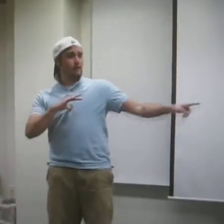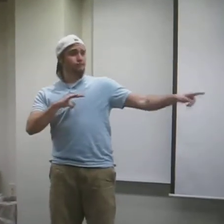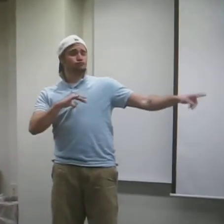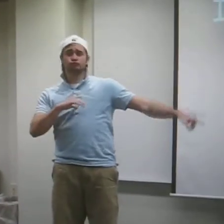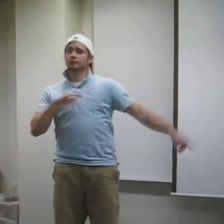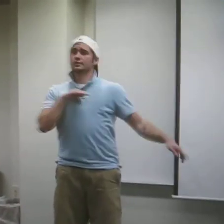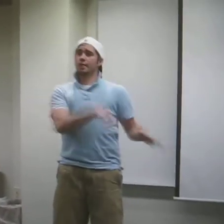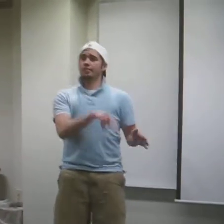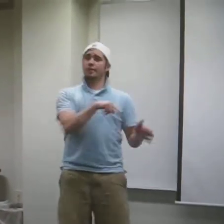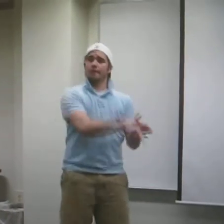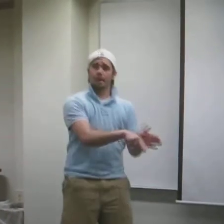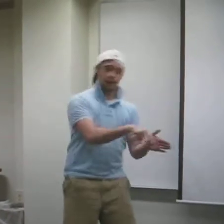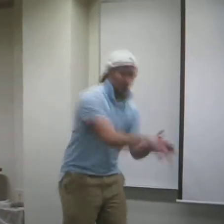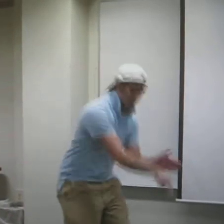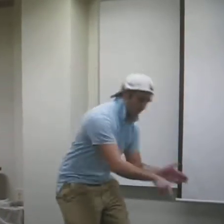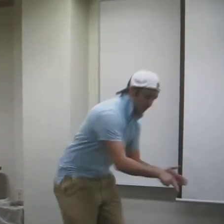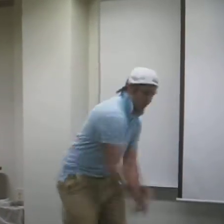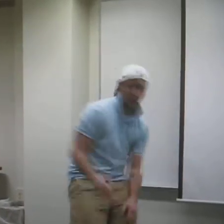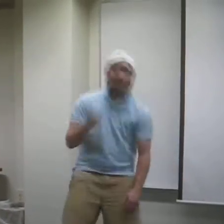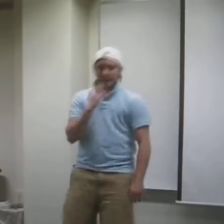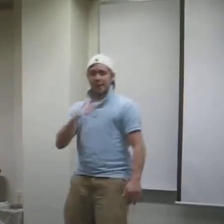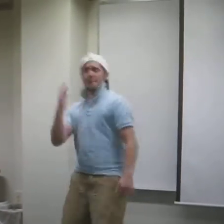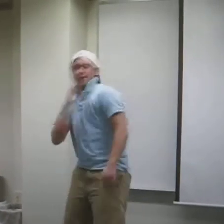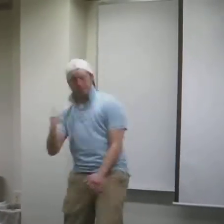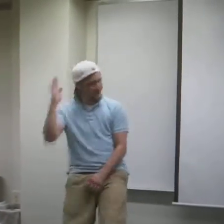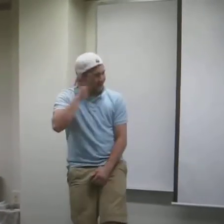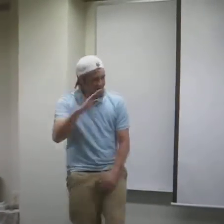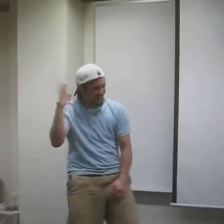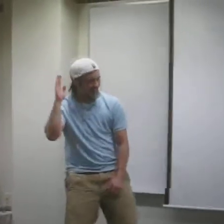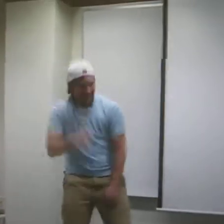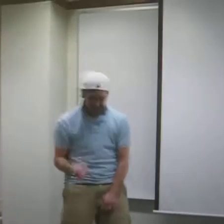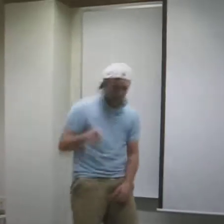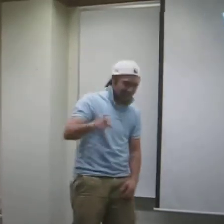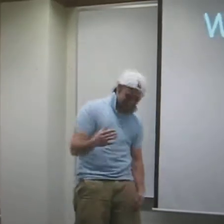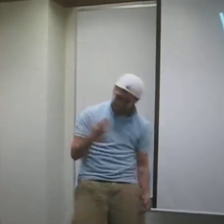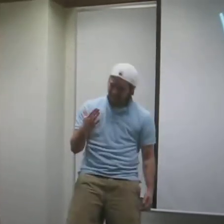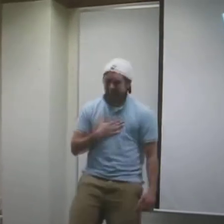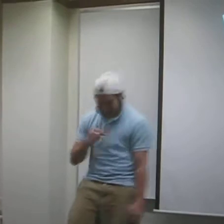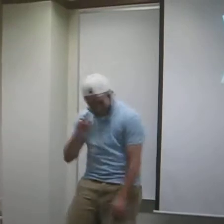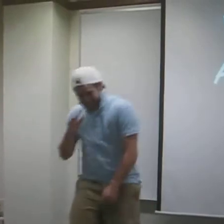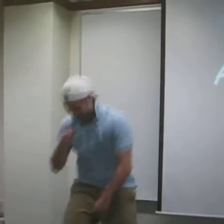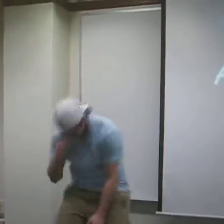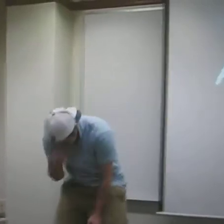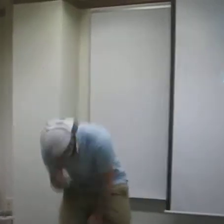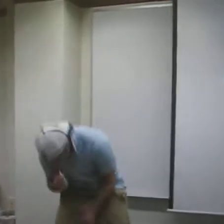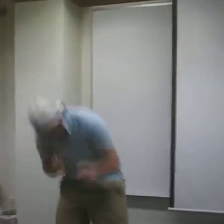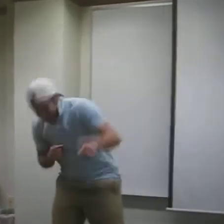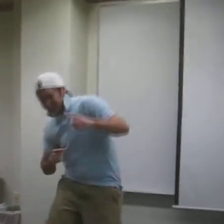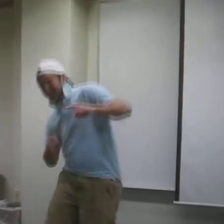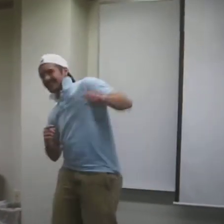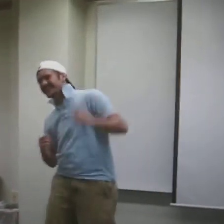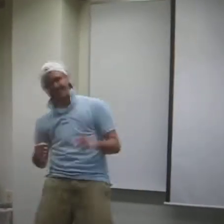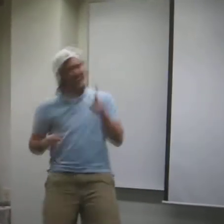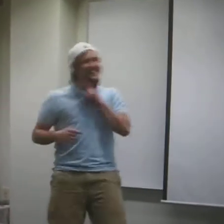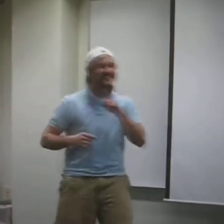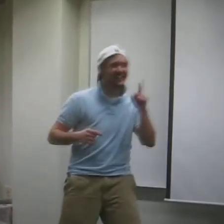down You're the man's phone, I'm love You won't be lonely